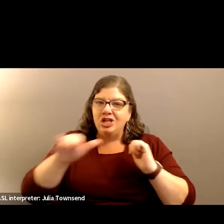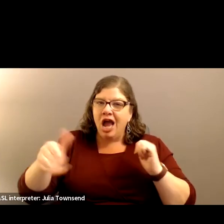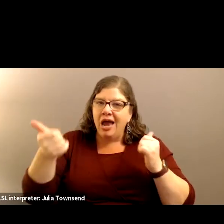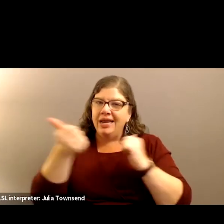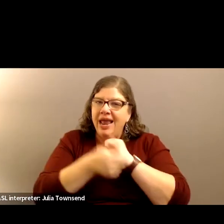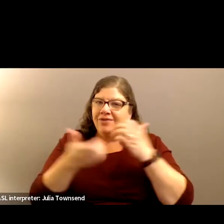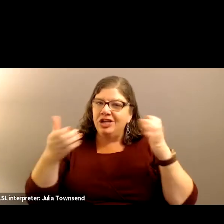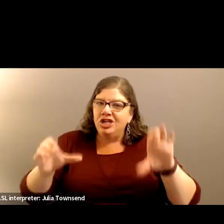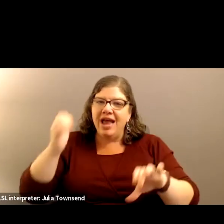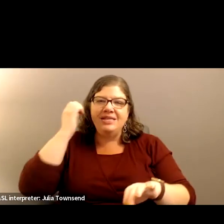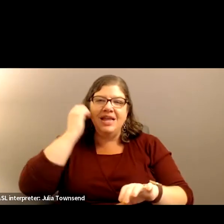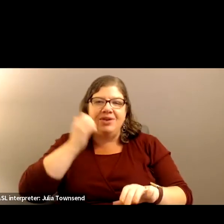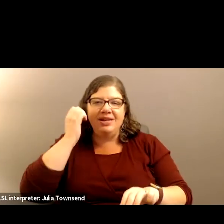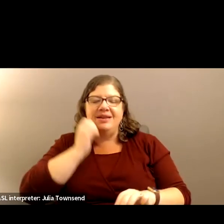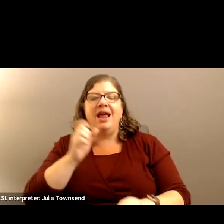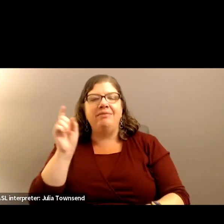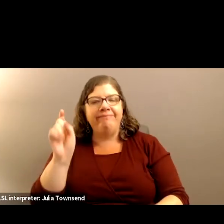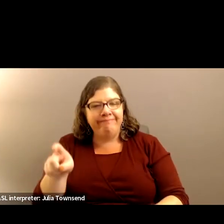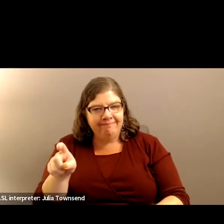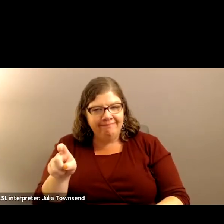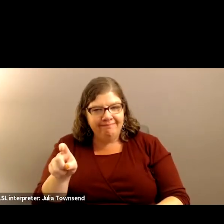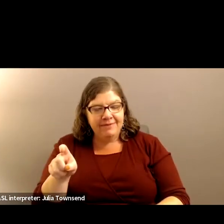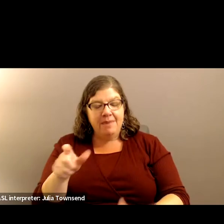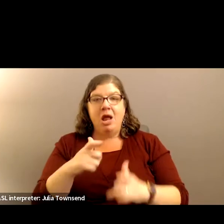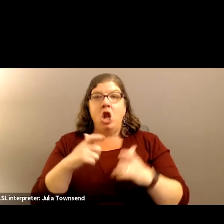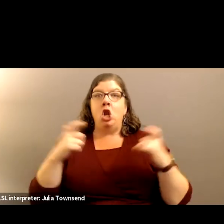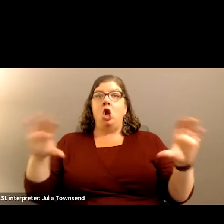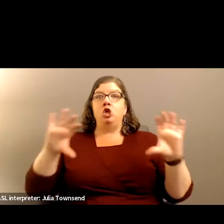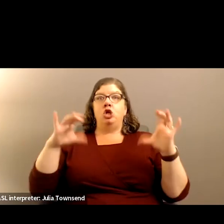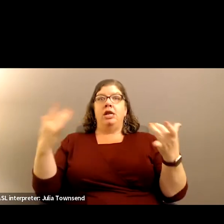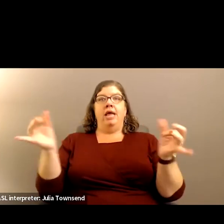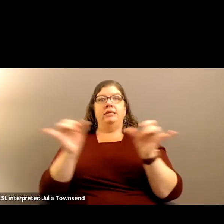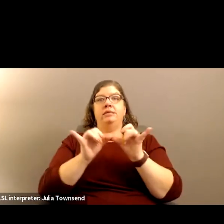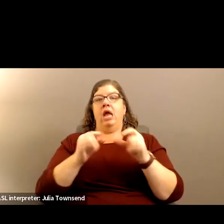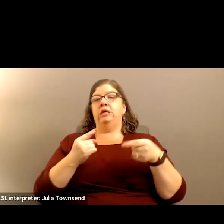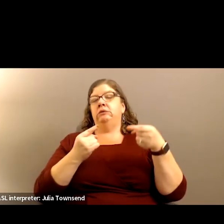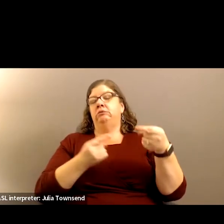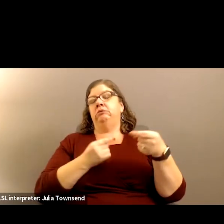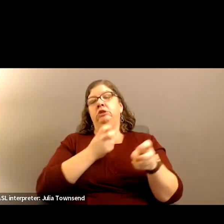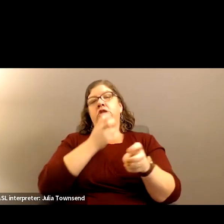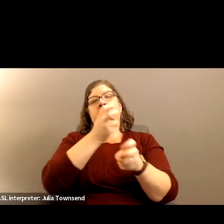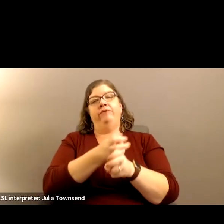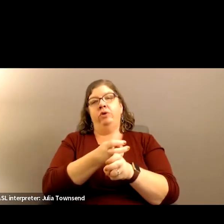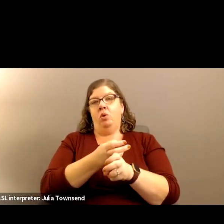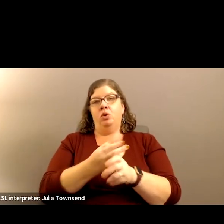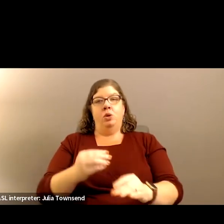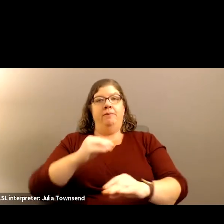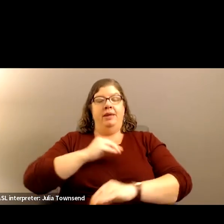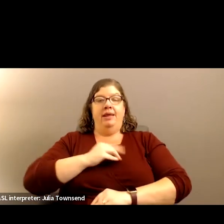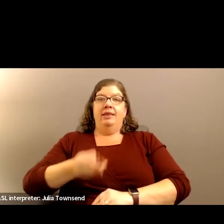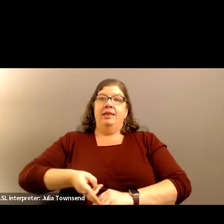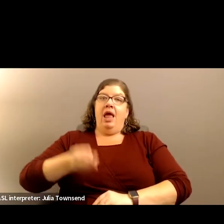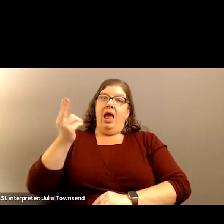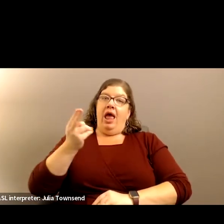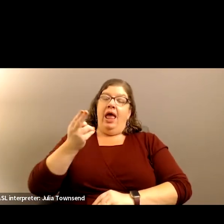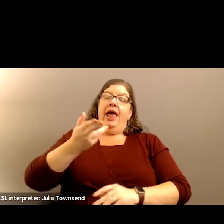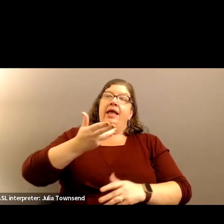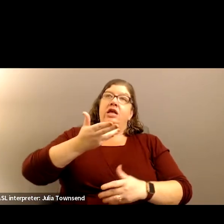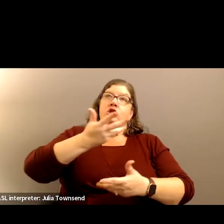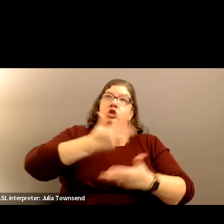chance and every day. But the larger class sizes are making it difficult for us to meet the high social